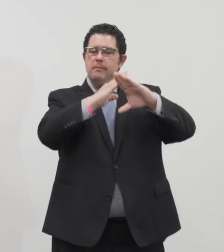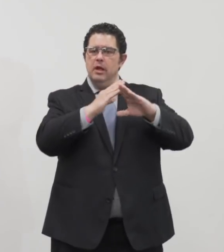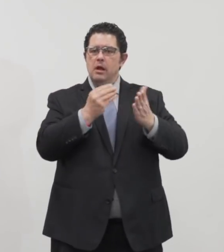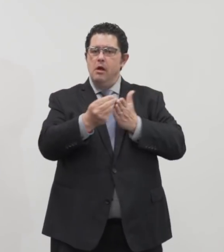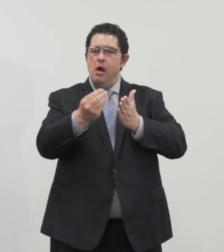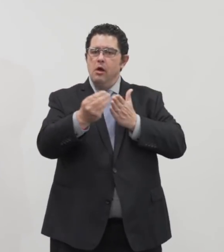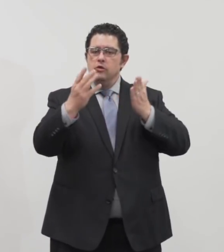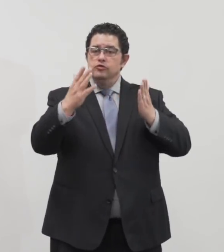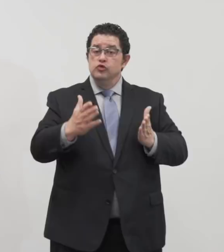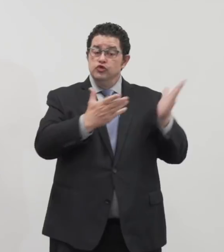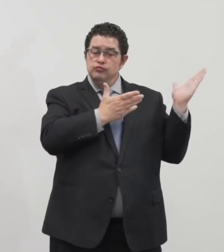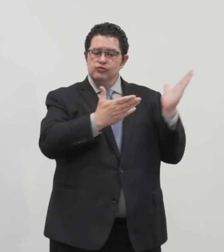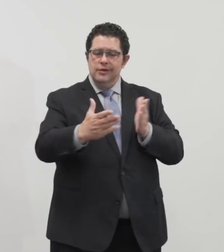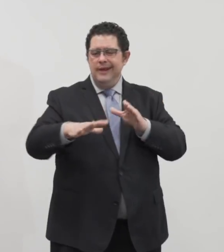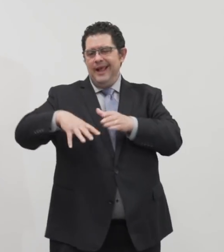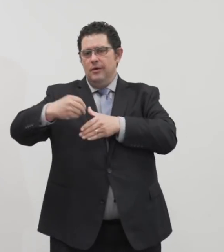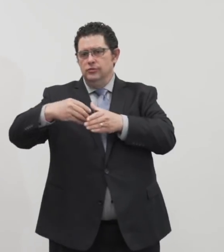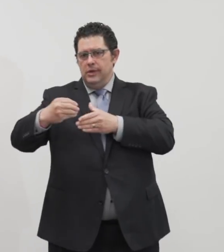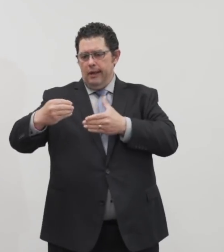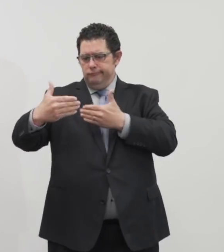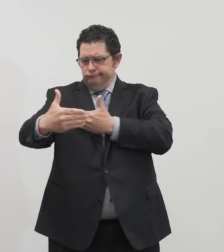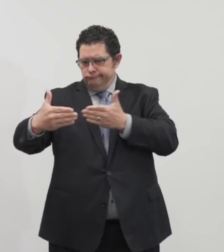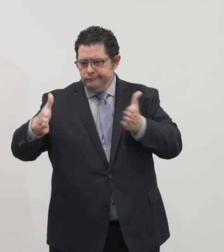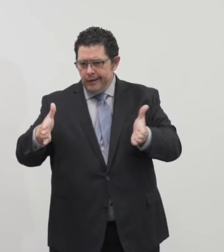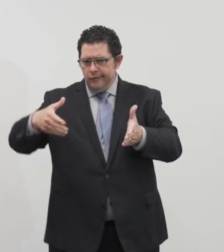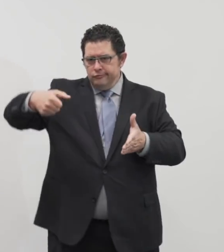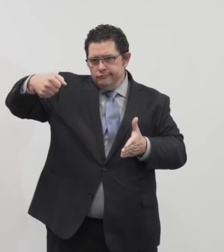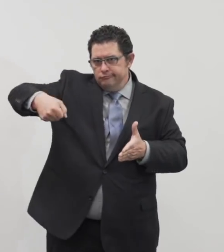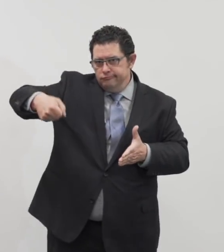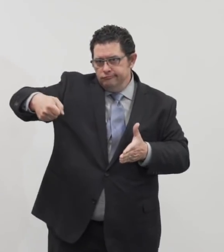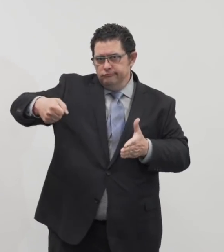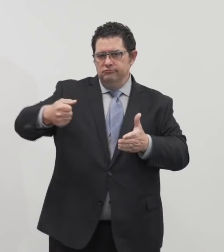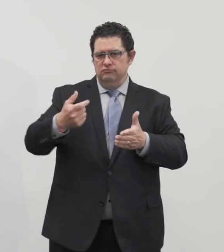containers into the place of business.